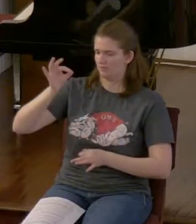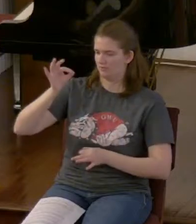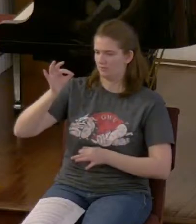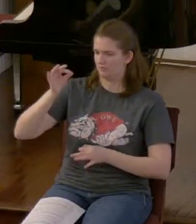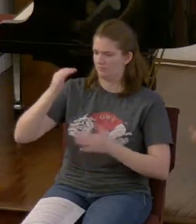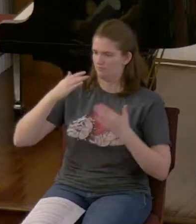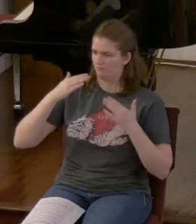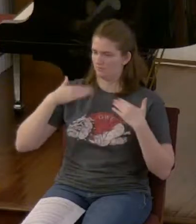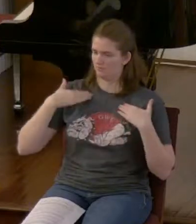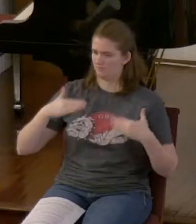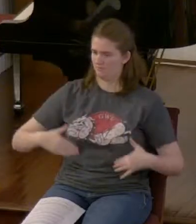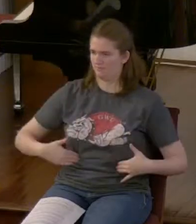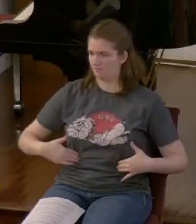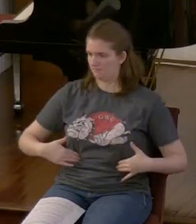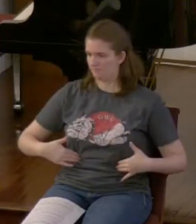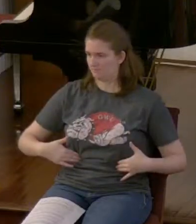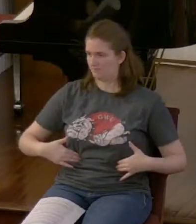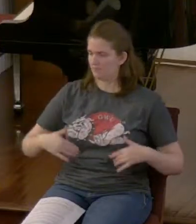perfect body